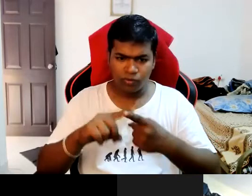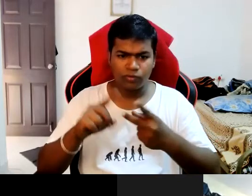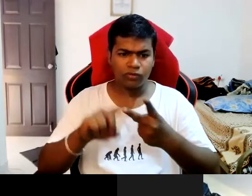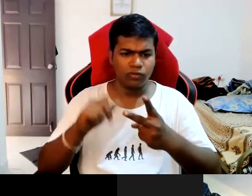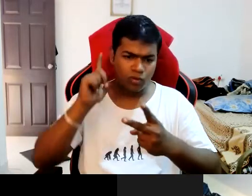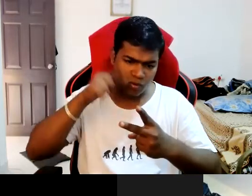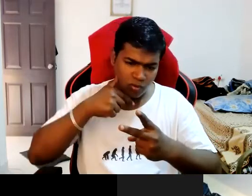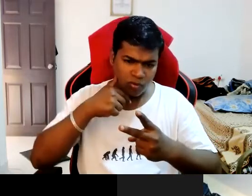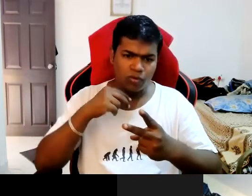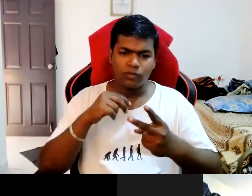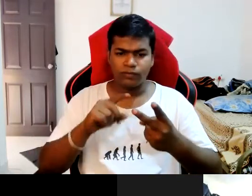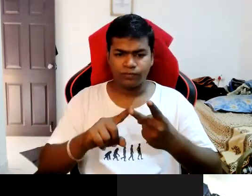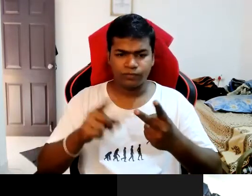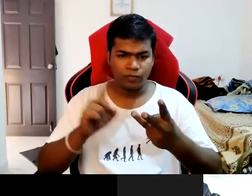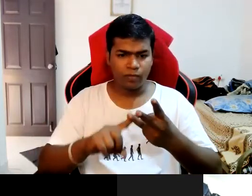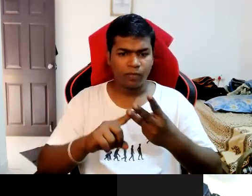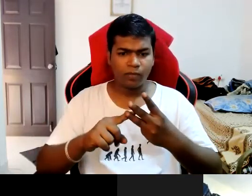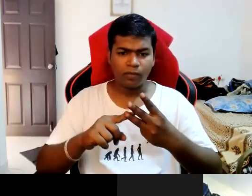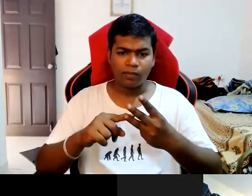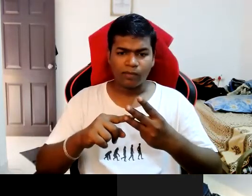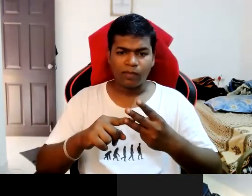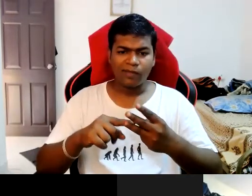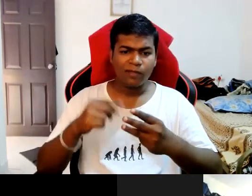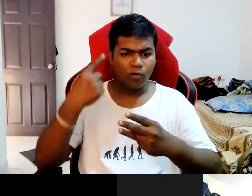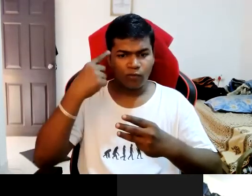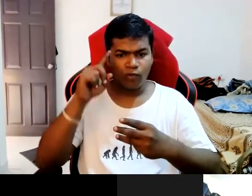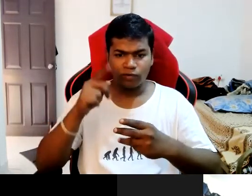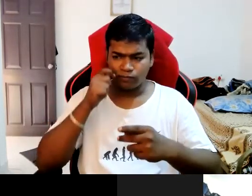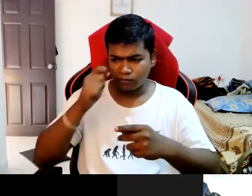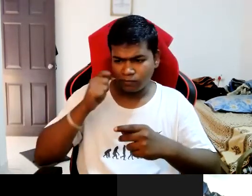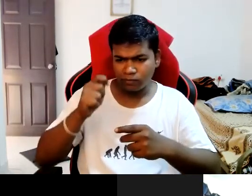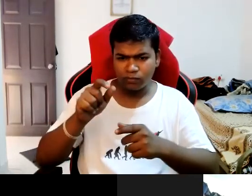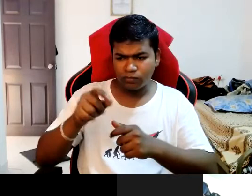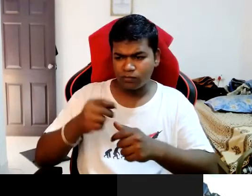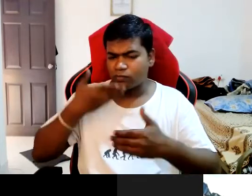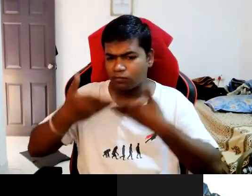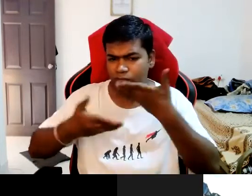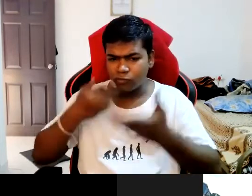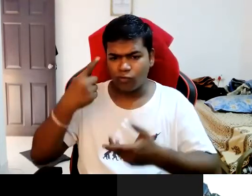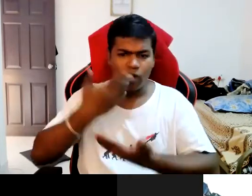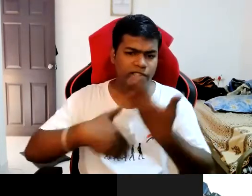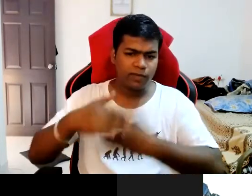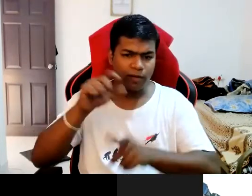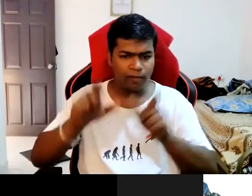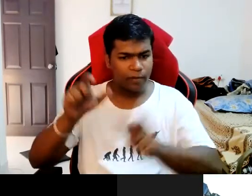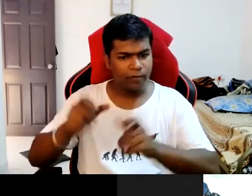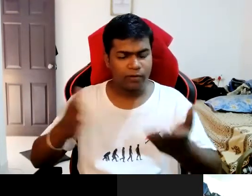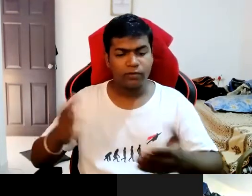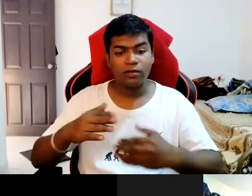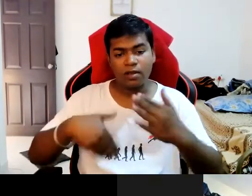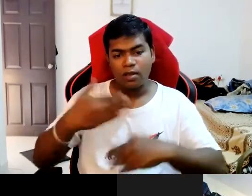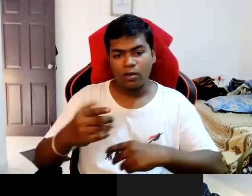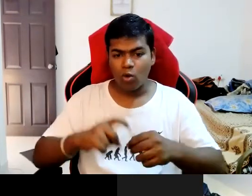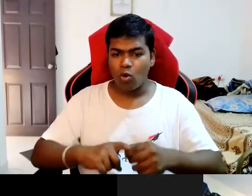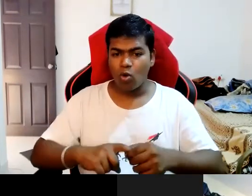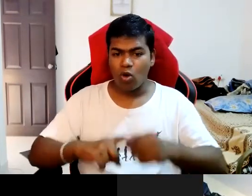and after I did a mentoring for disabled people. Then I did a quality analysis. Then after I